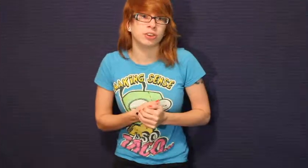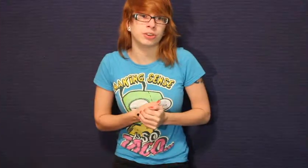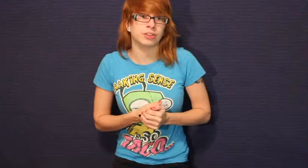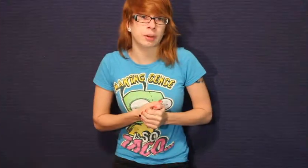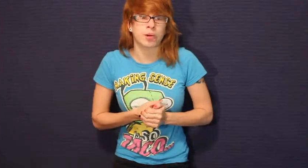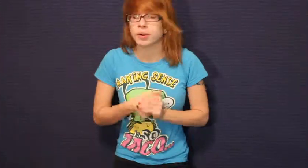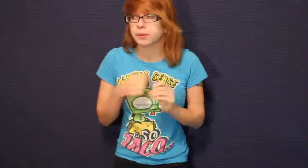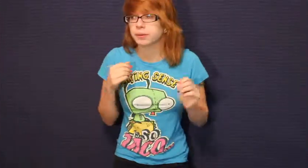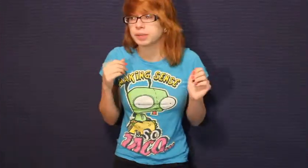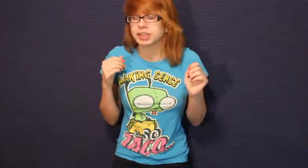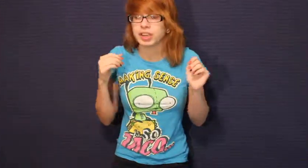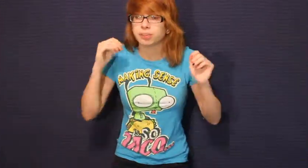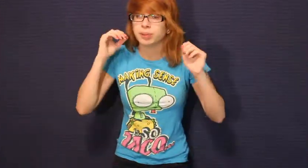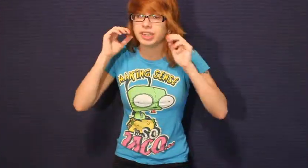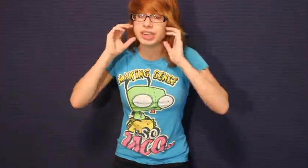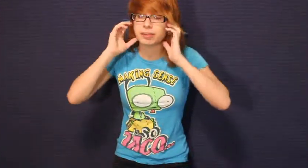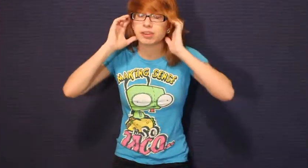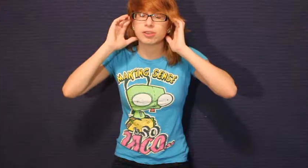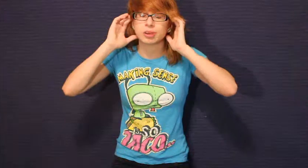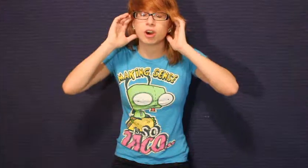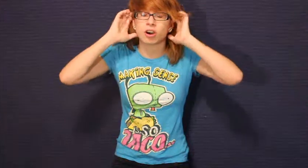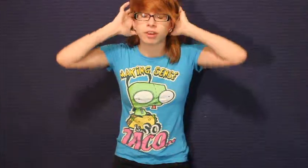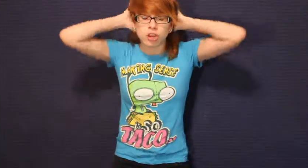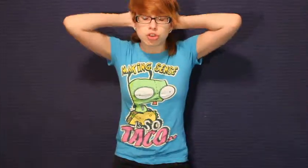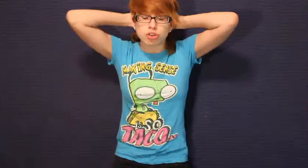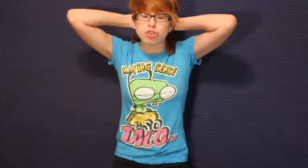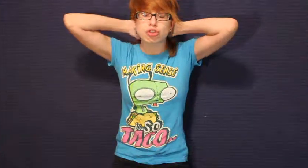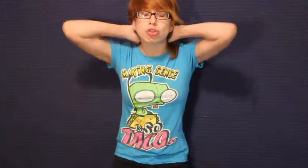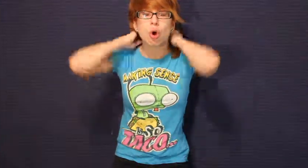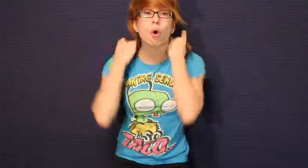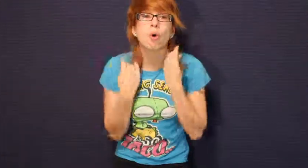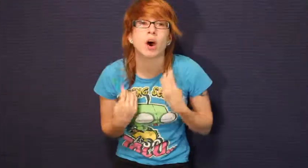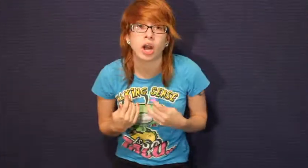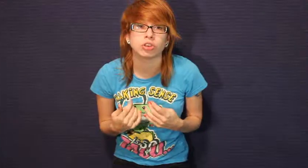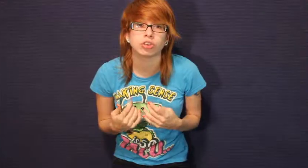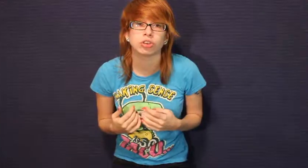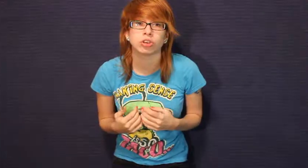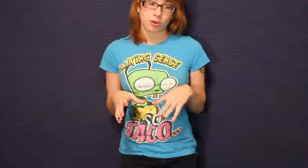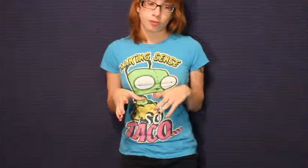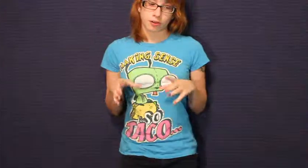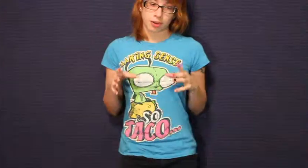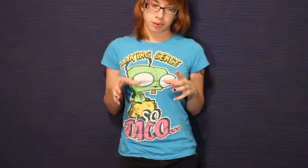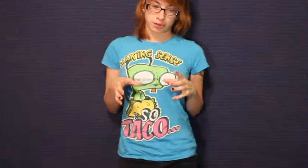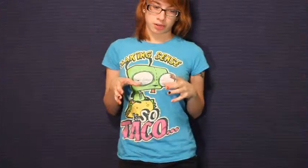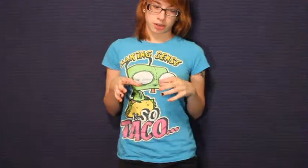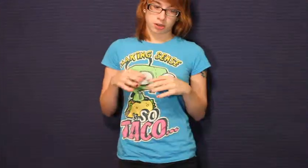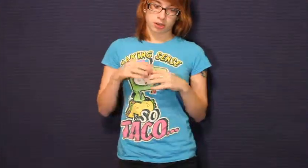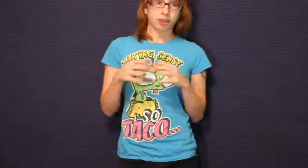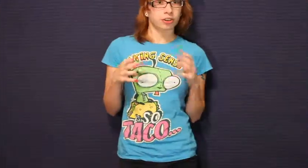to you guys about because PETA has pissed me off so much. Co-founder and president Ingrid